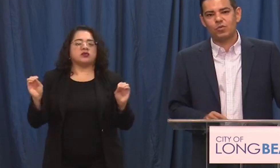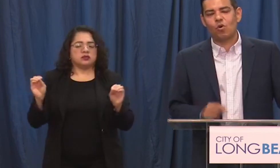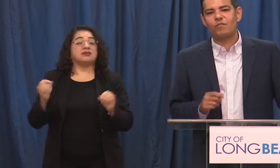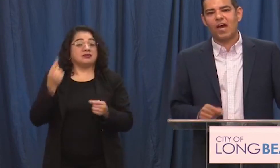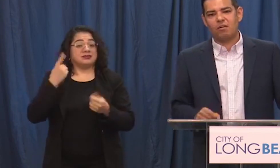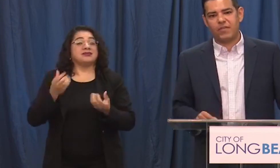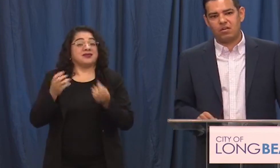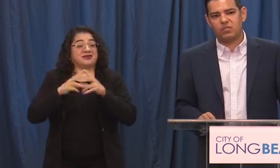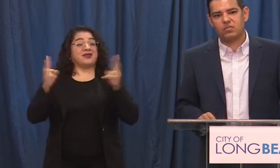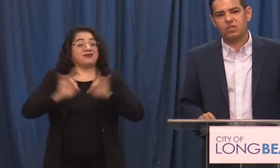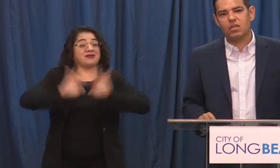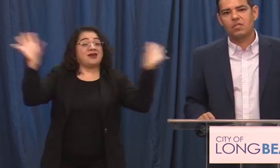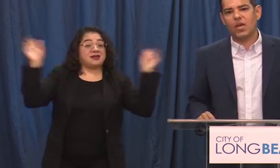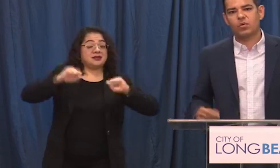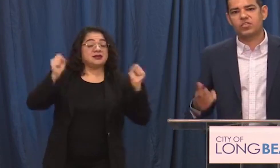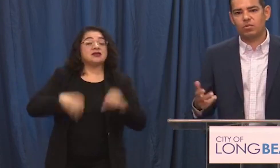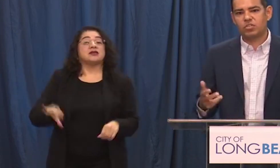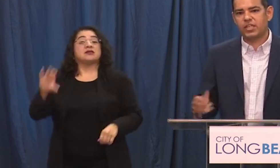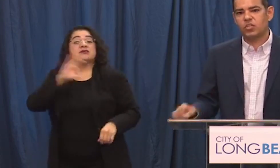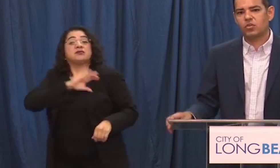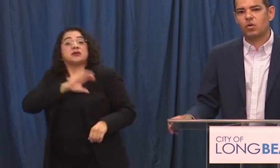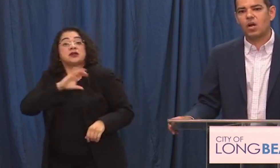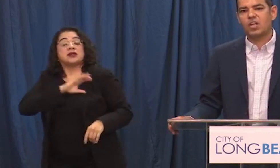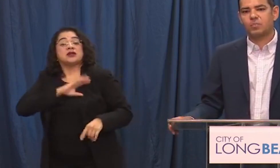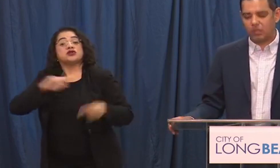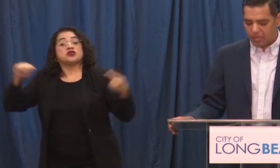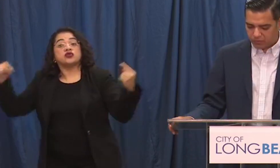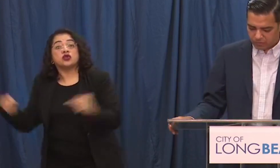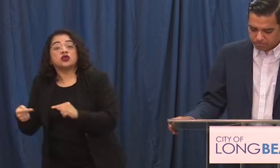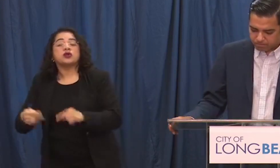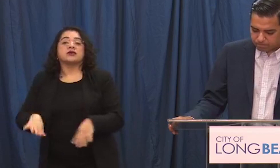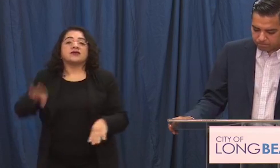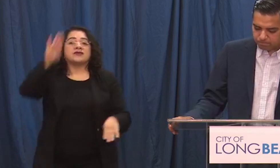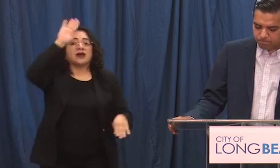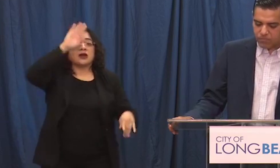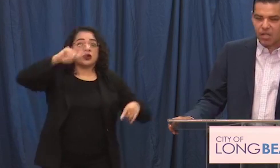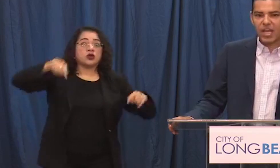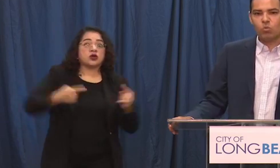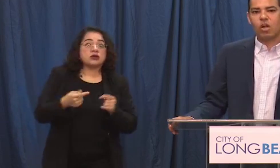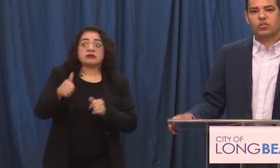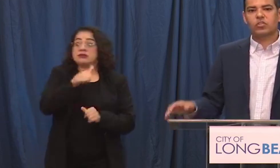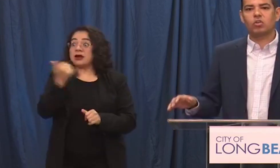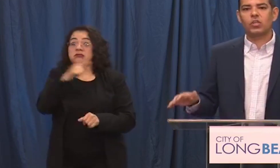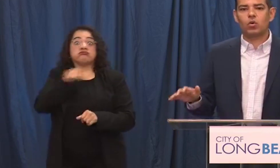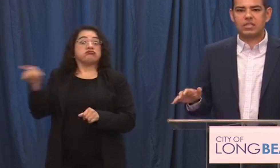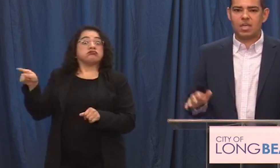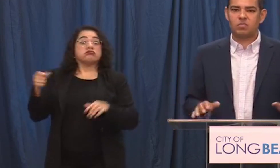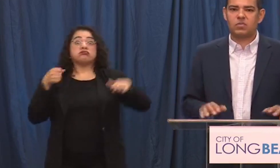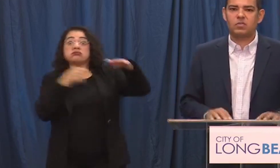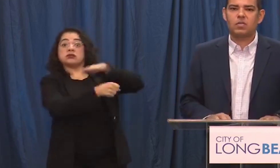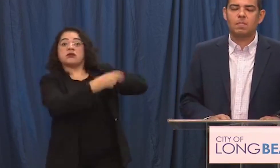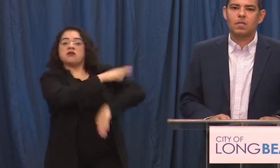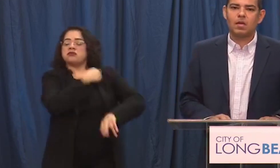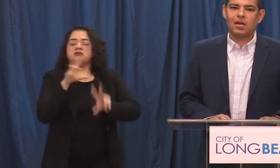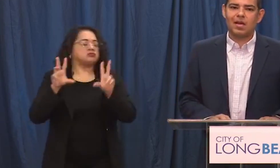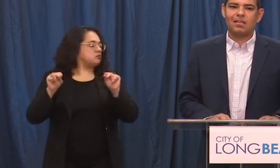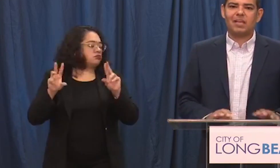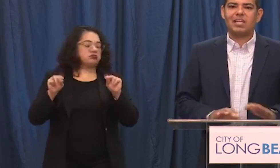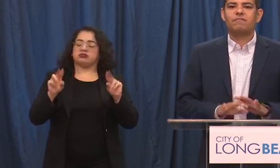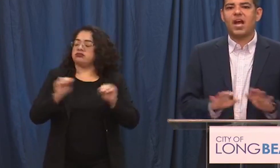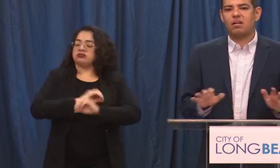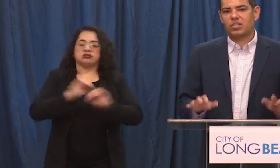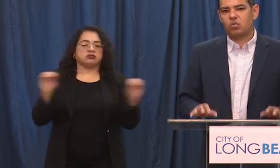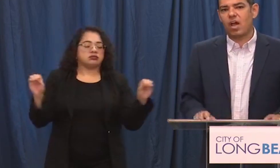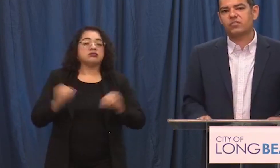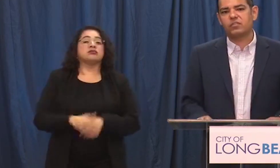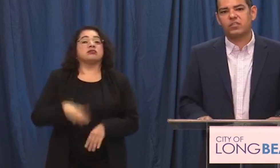officers or firefighters that were seriously injured or hospitalized and while there certainly were attempts at